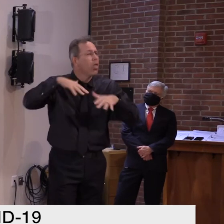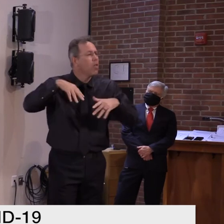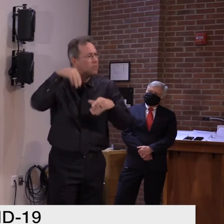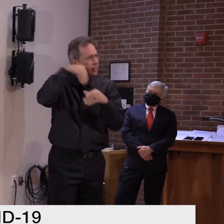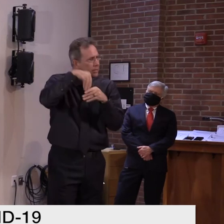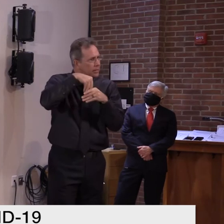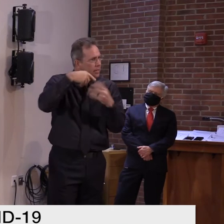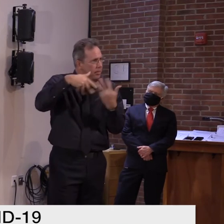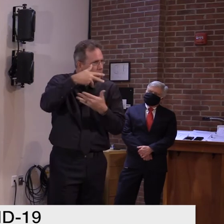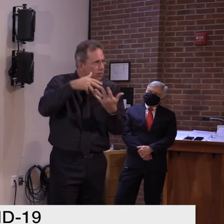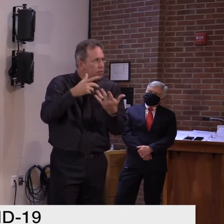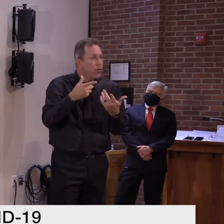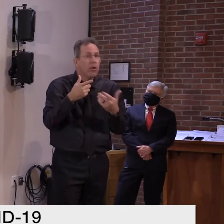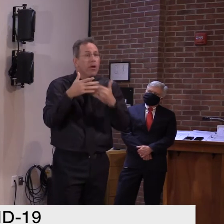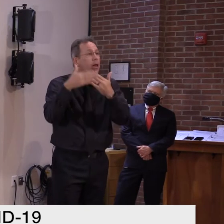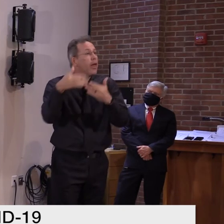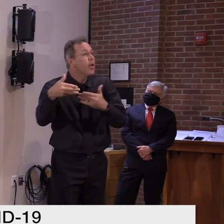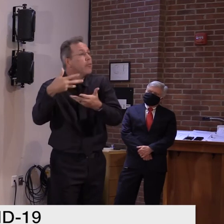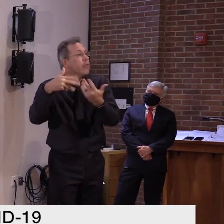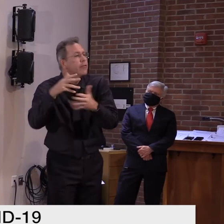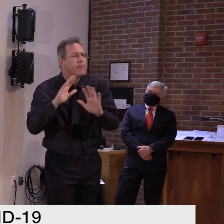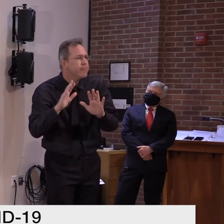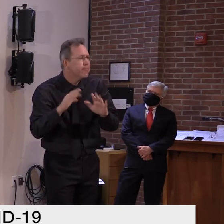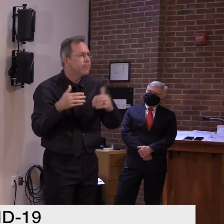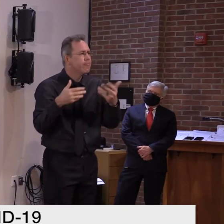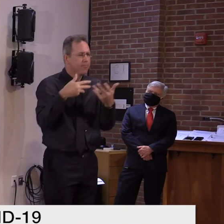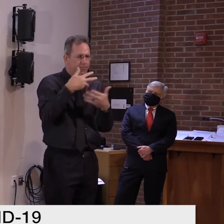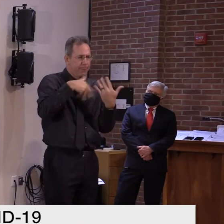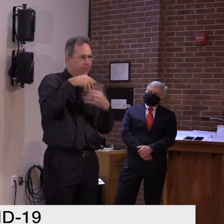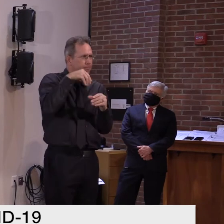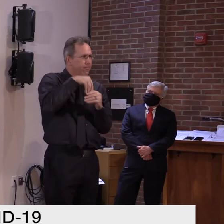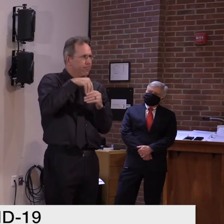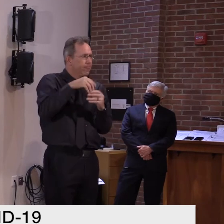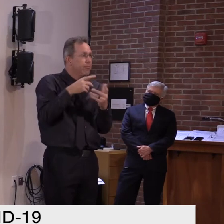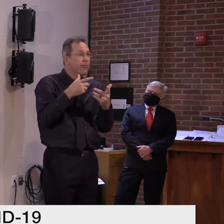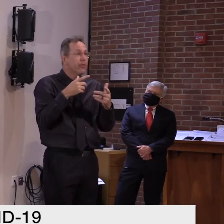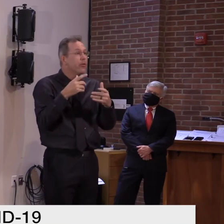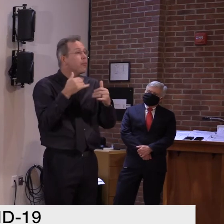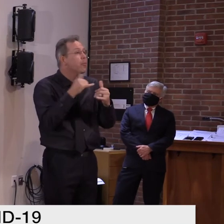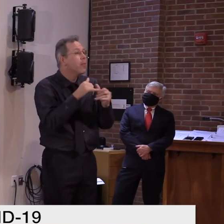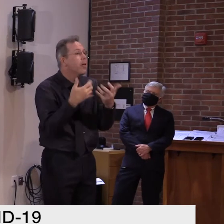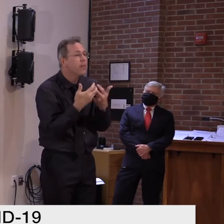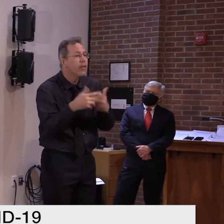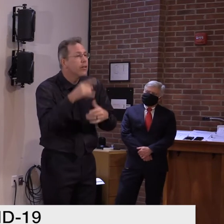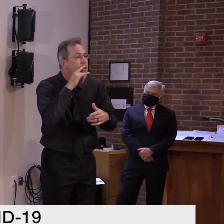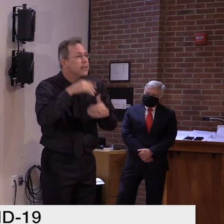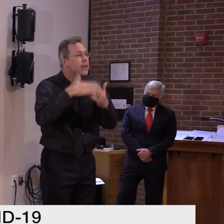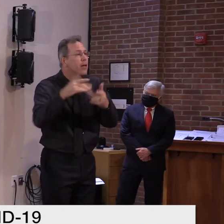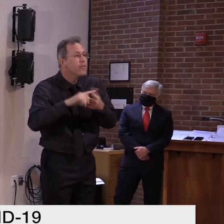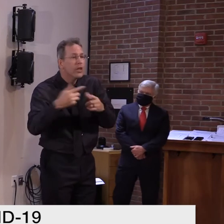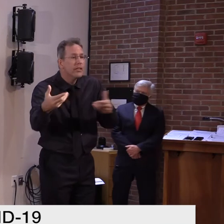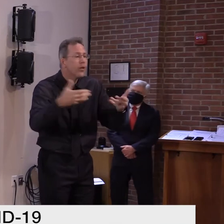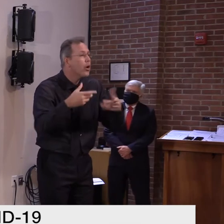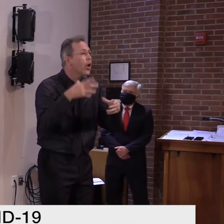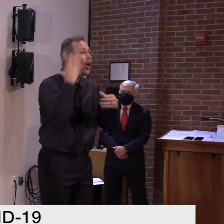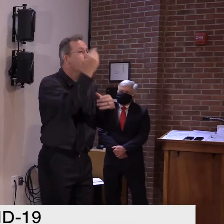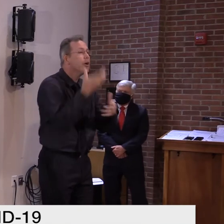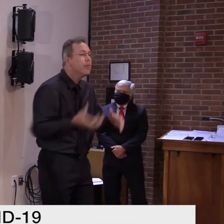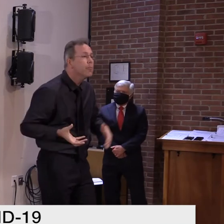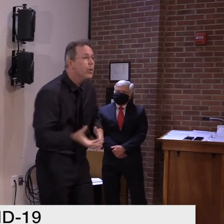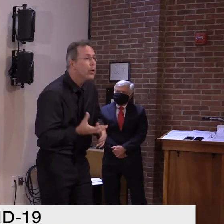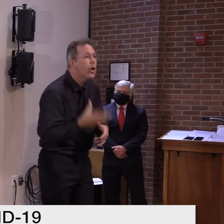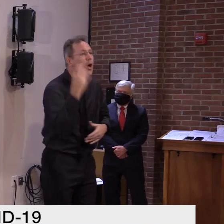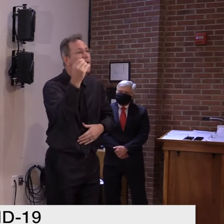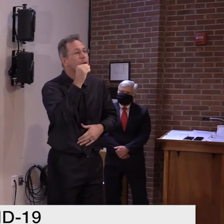shouldn't get together, uh, for, um, you know, horseshoes or, or having a beer or a coffee or anything like that. You should, you need to stay,